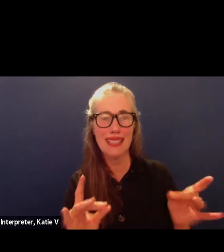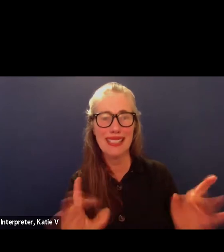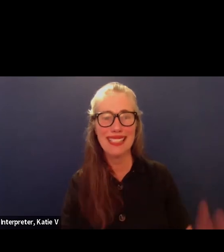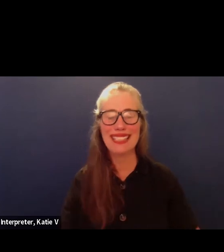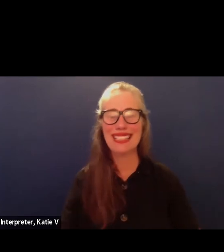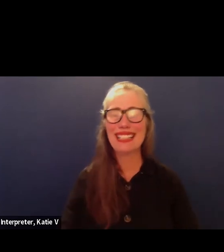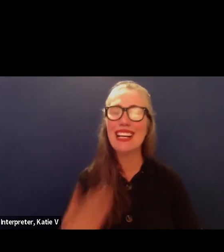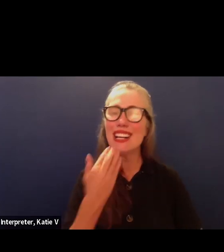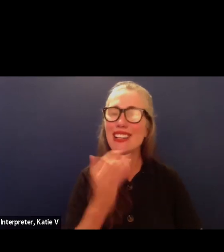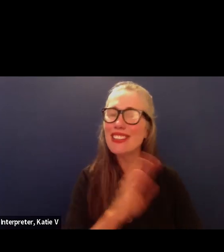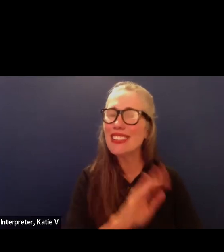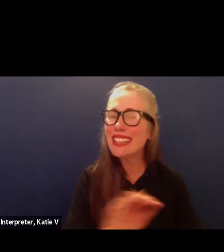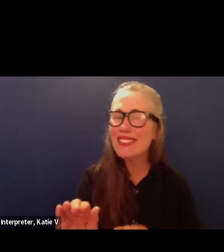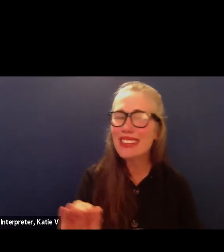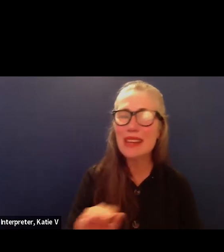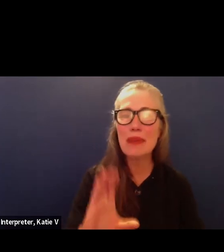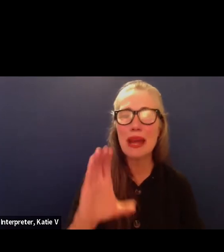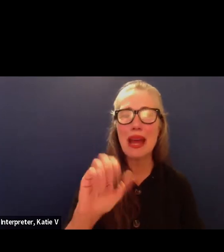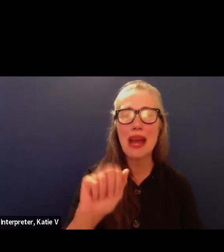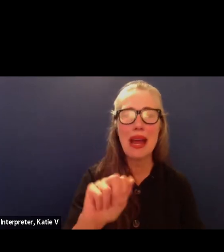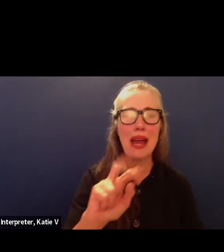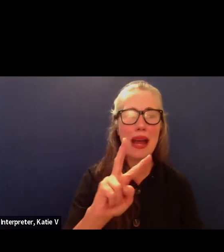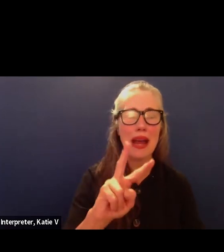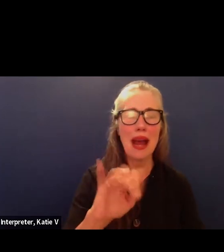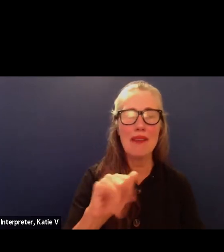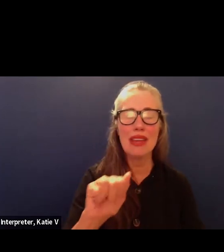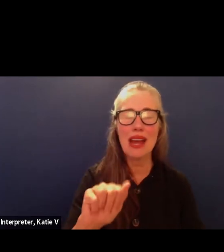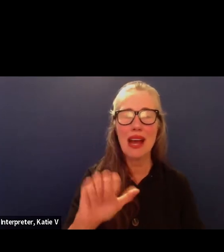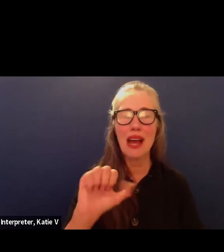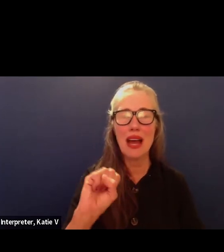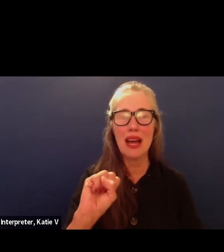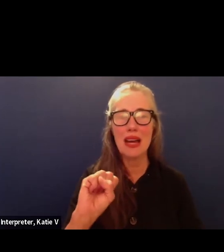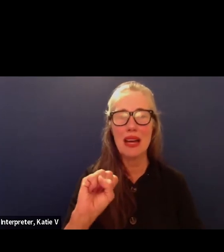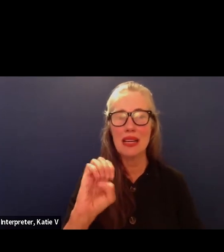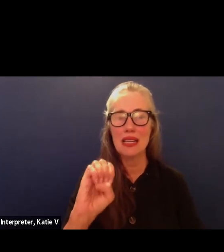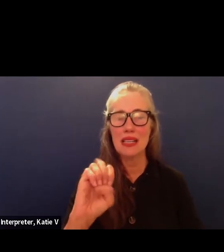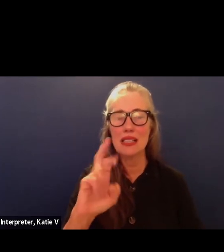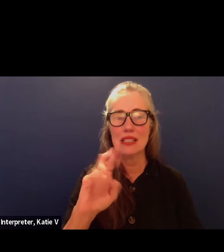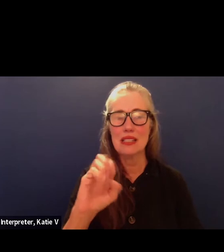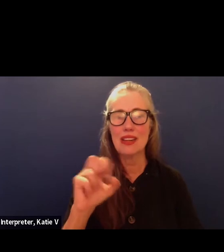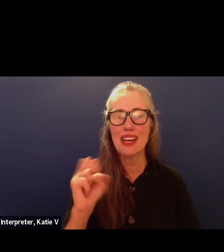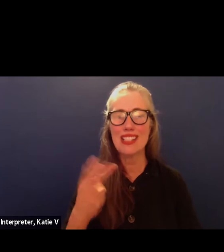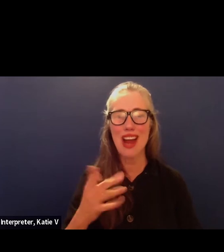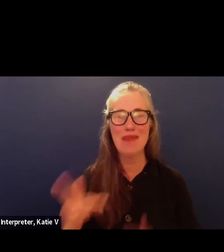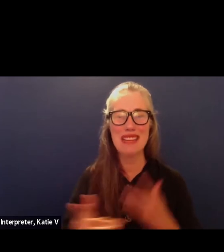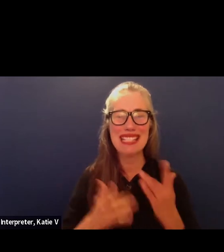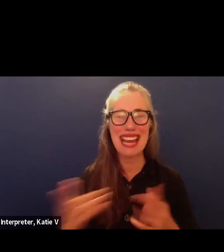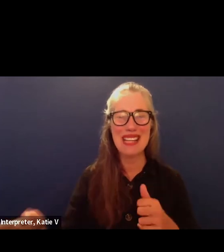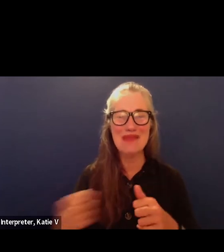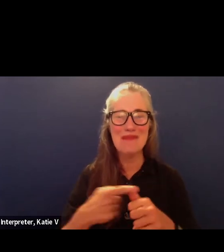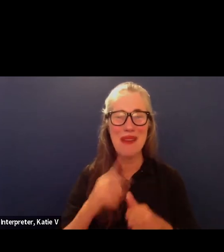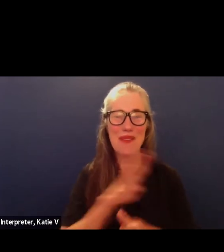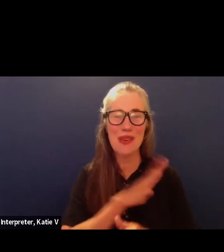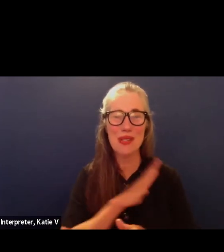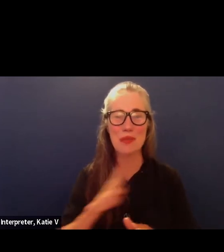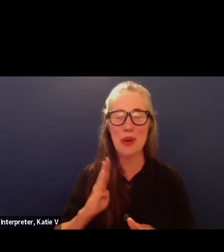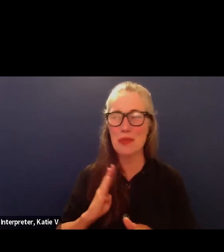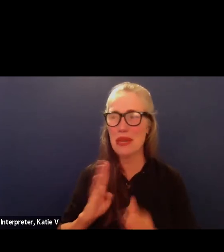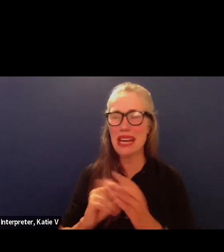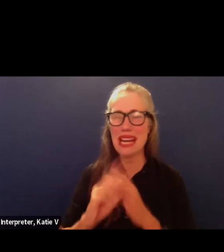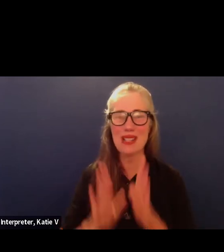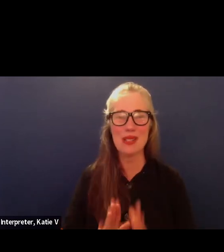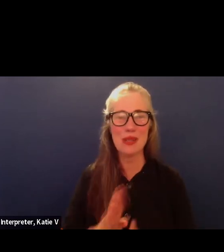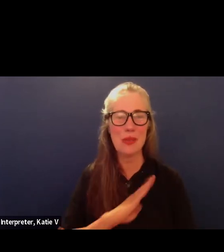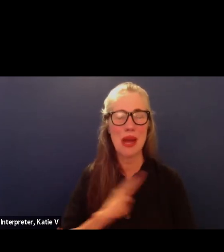good evening everyone my name is kavya suresh and i'm really excited to be here at my first board meeting as a student board member um